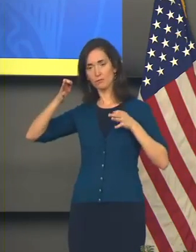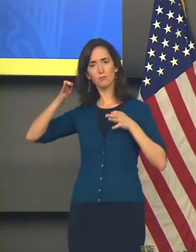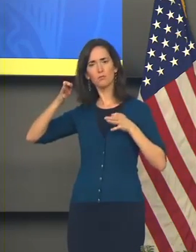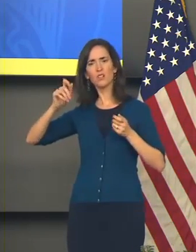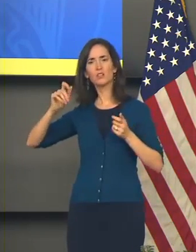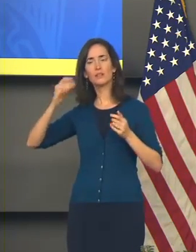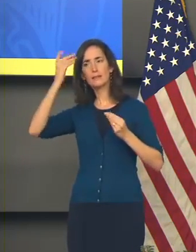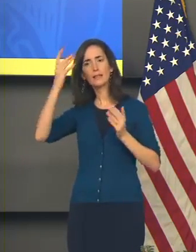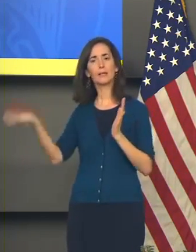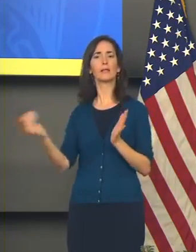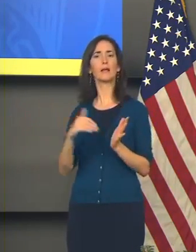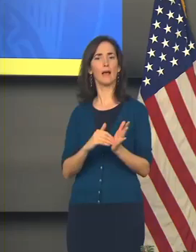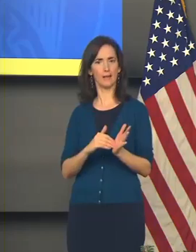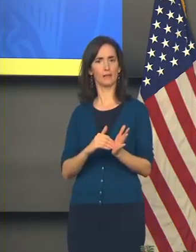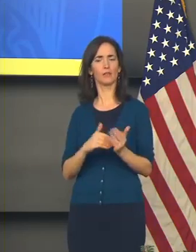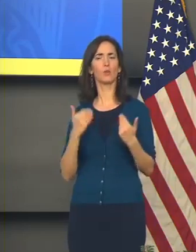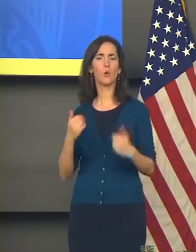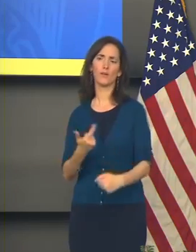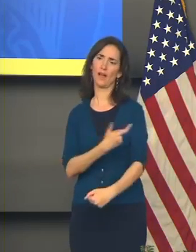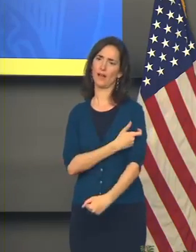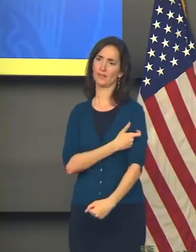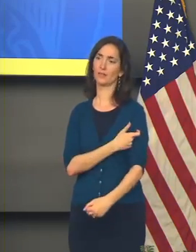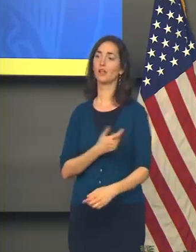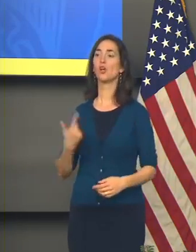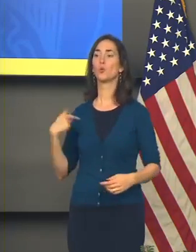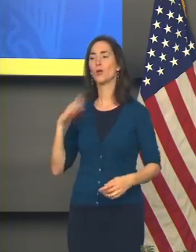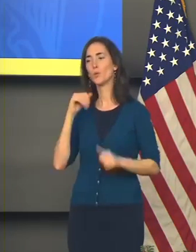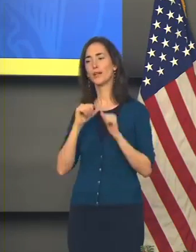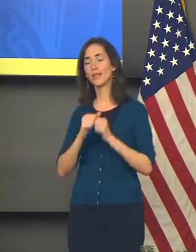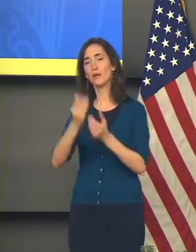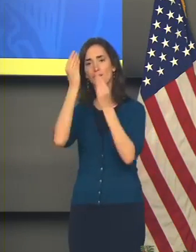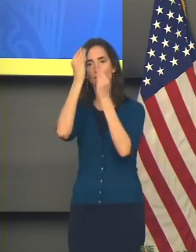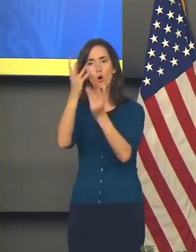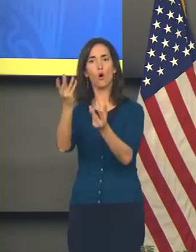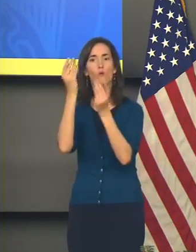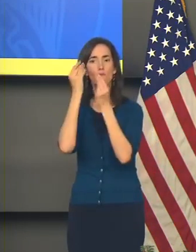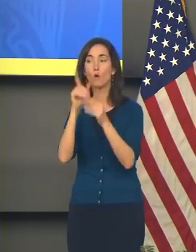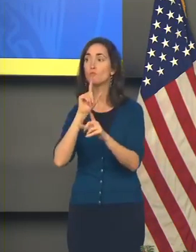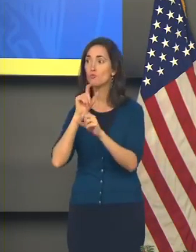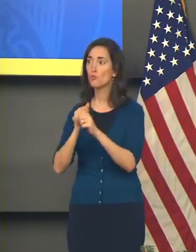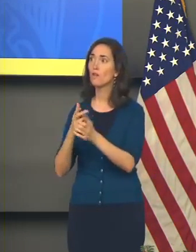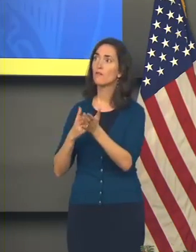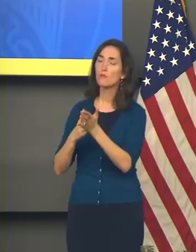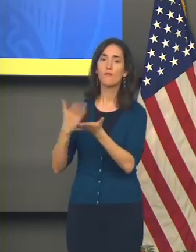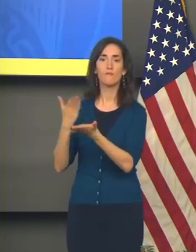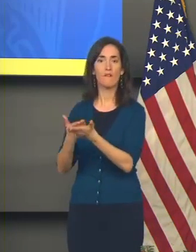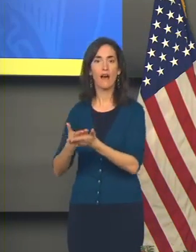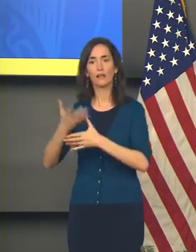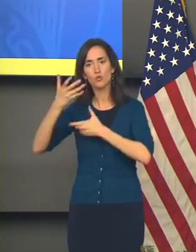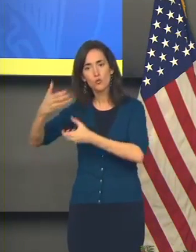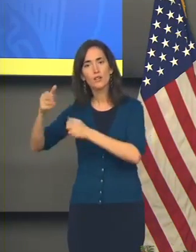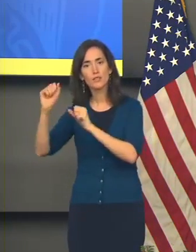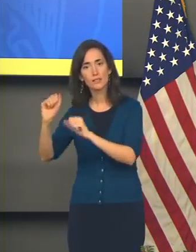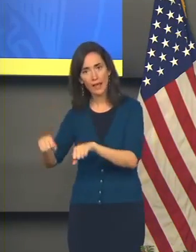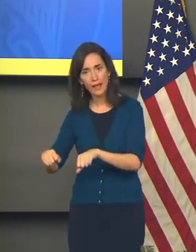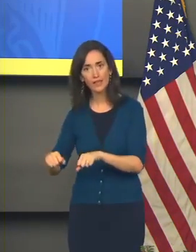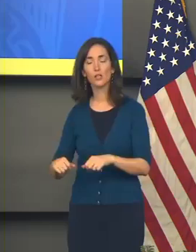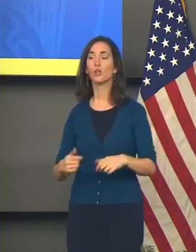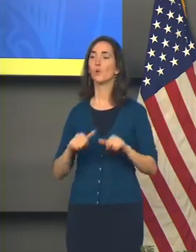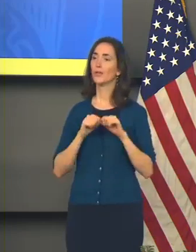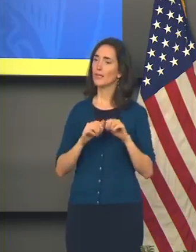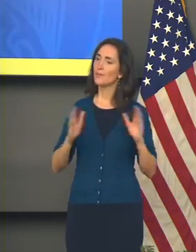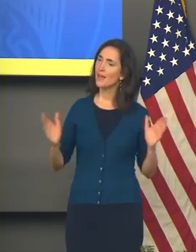vaccinated. So while we're going to continue to put out information that's good and reliable, and while we're going to continue to do what we can to